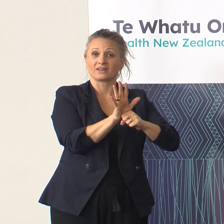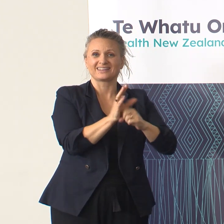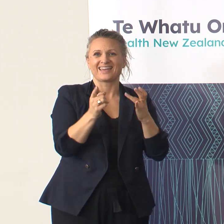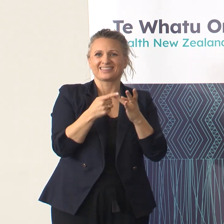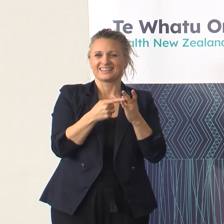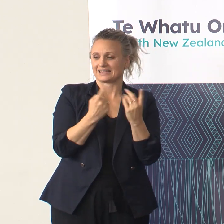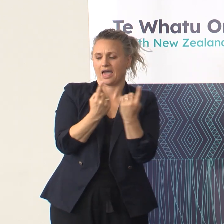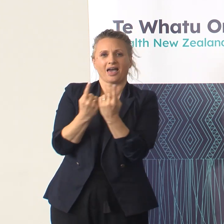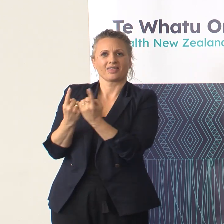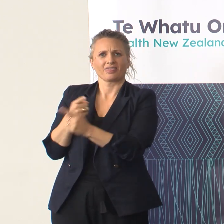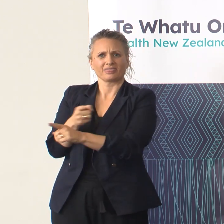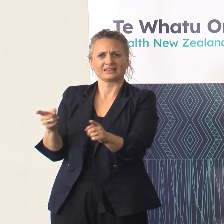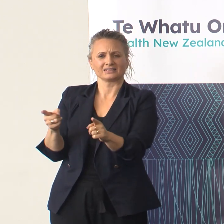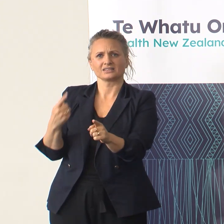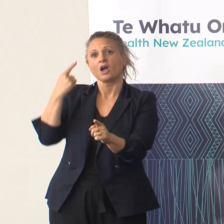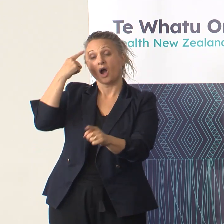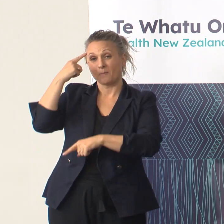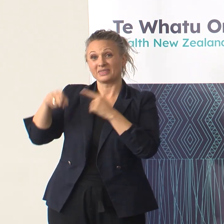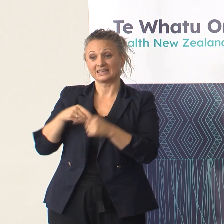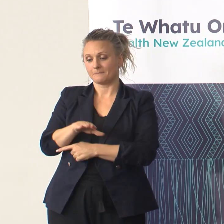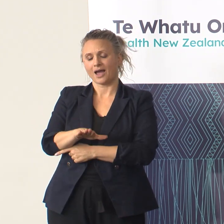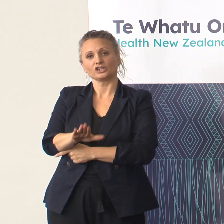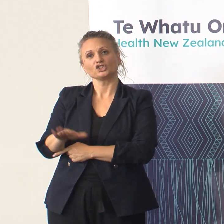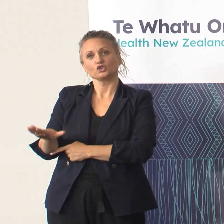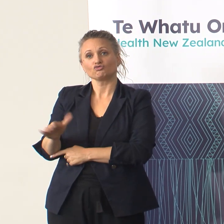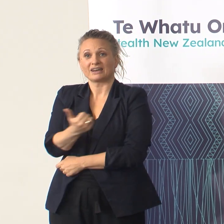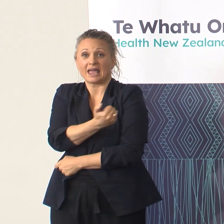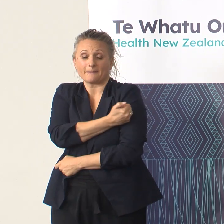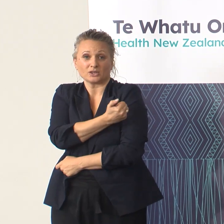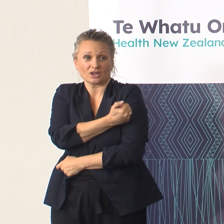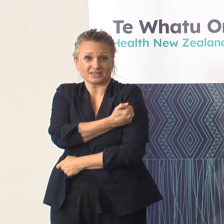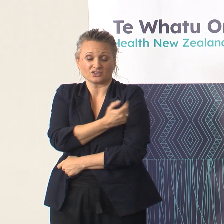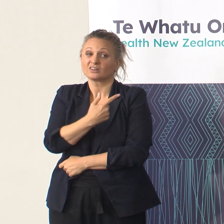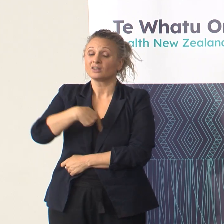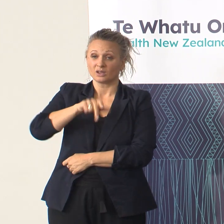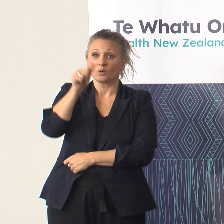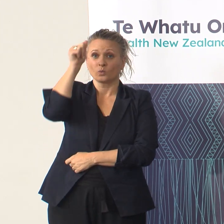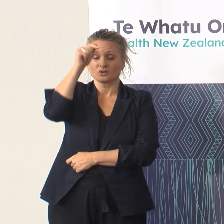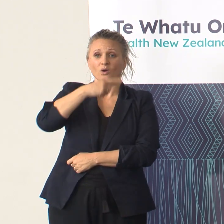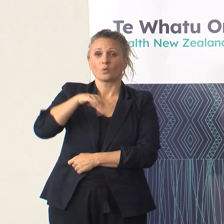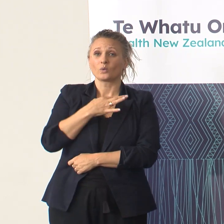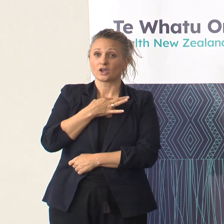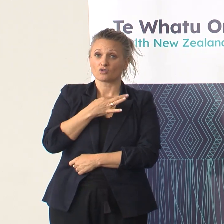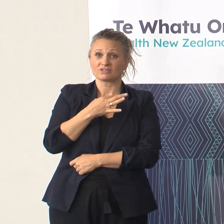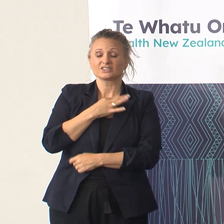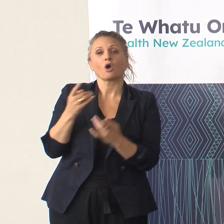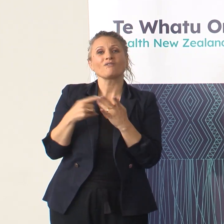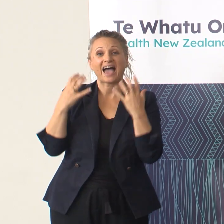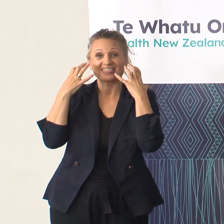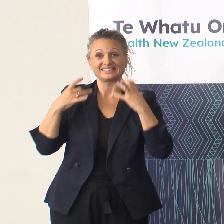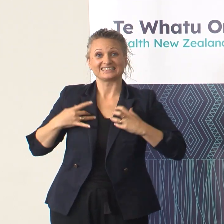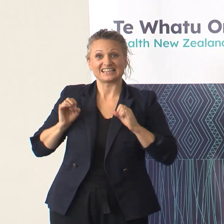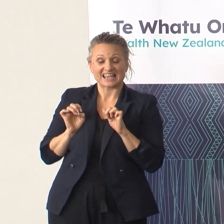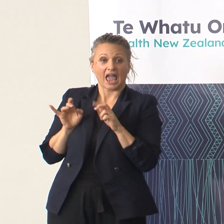particularly focus on childhood immunisations. We know that we are at risk of outbreaks of other diseases.